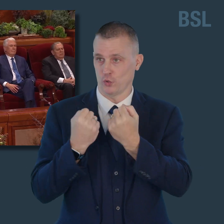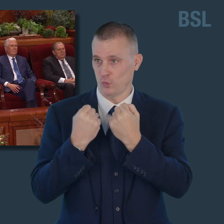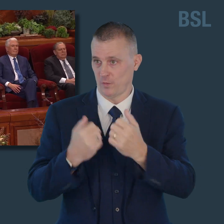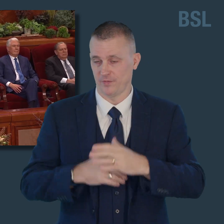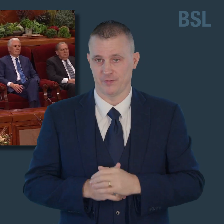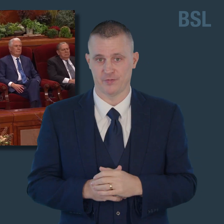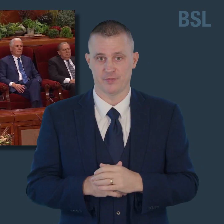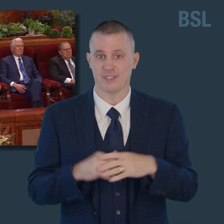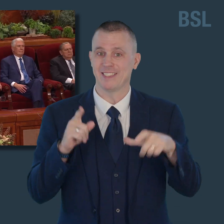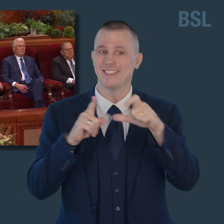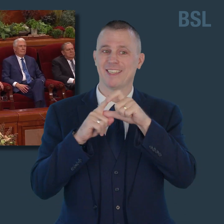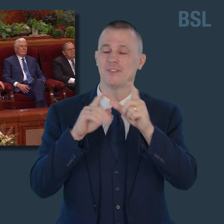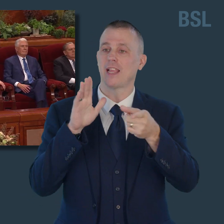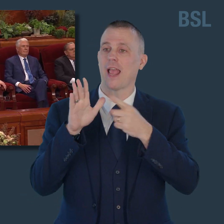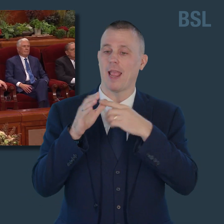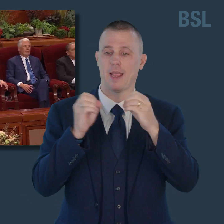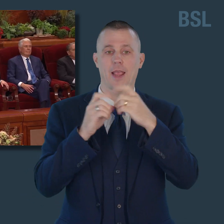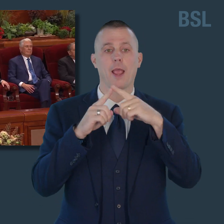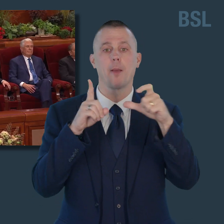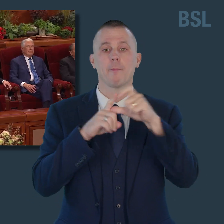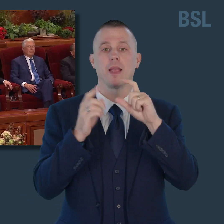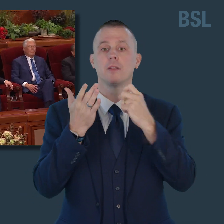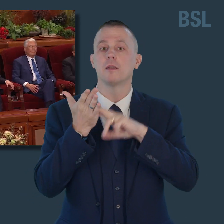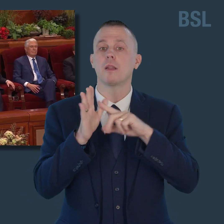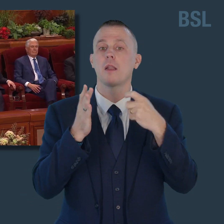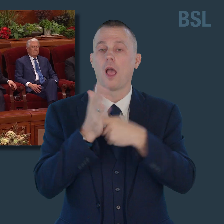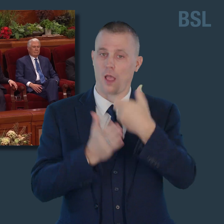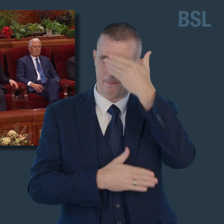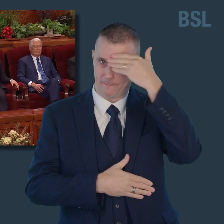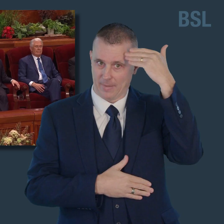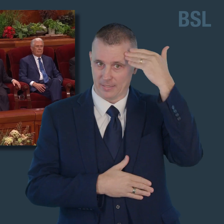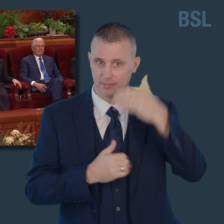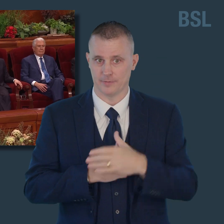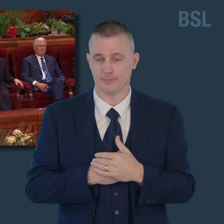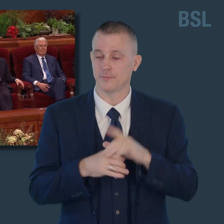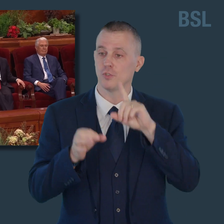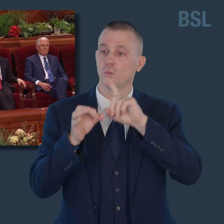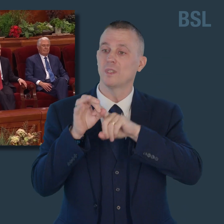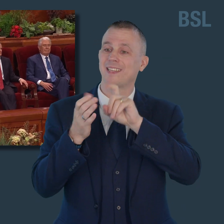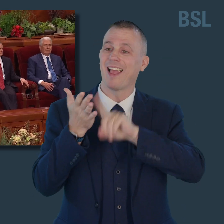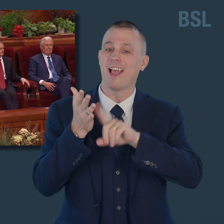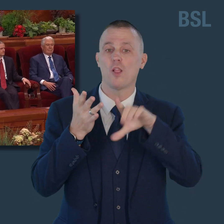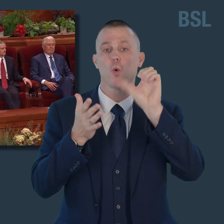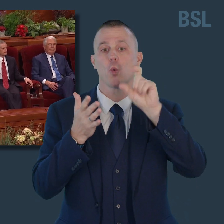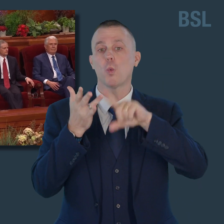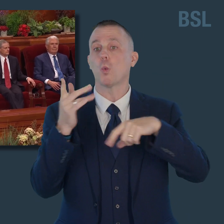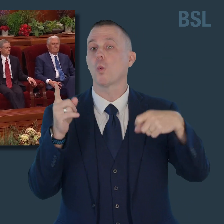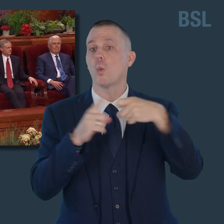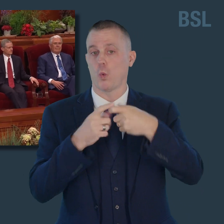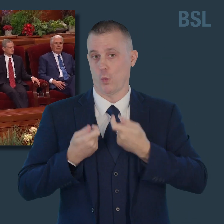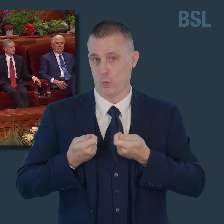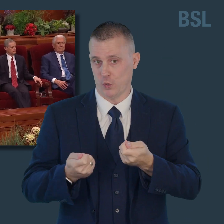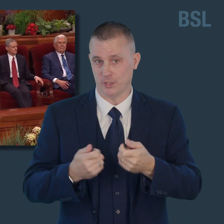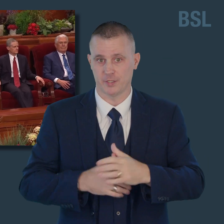Uchtdorf, David A. Bednar, Quentin L. Cook,